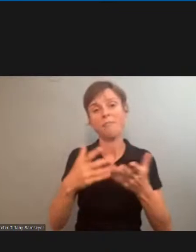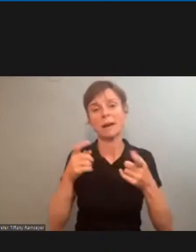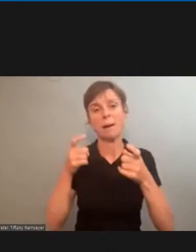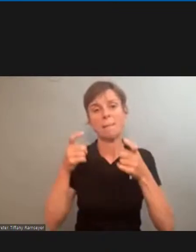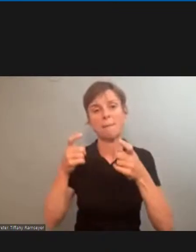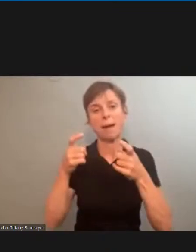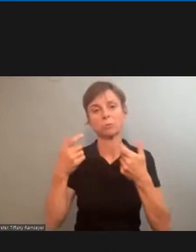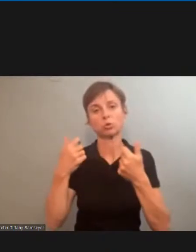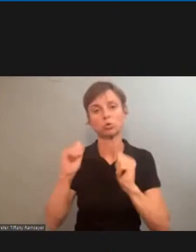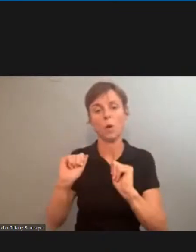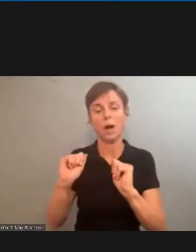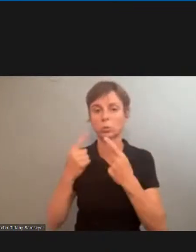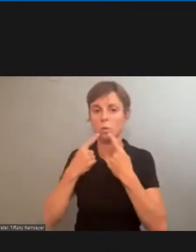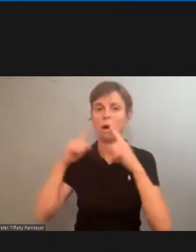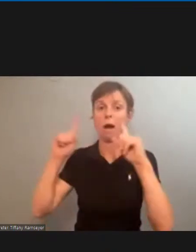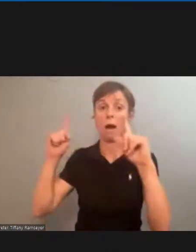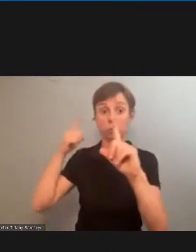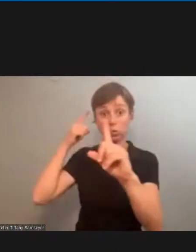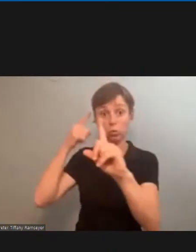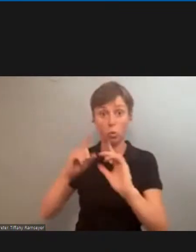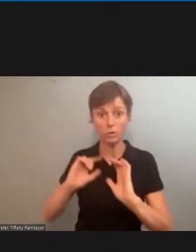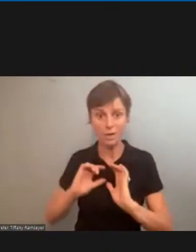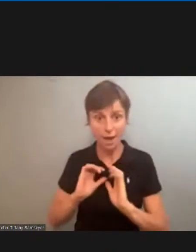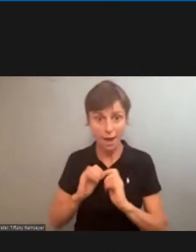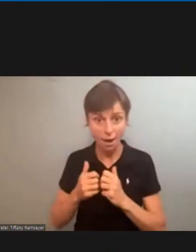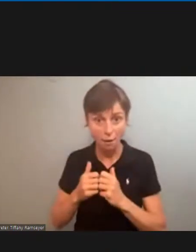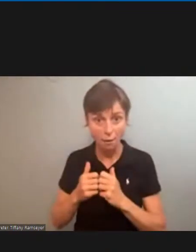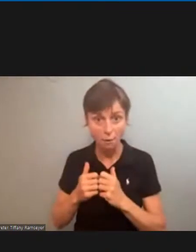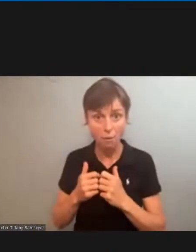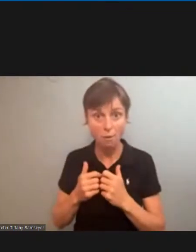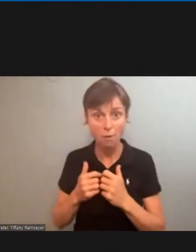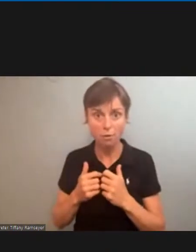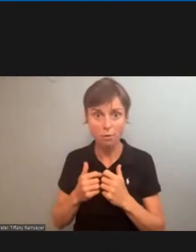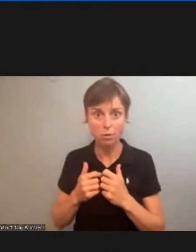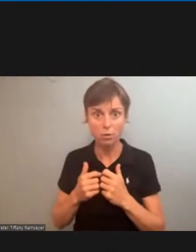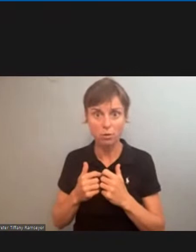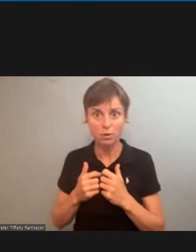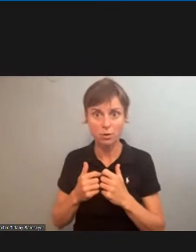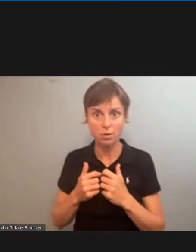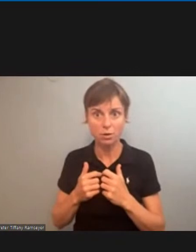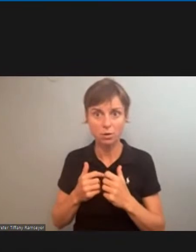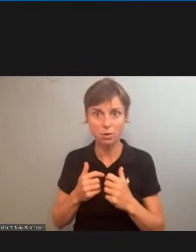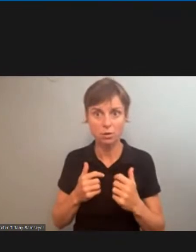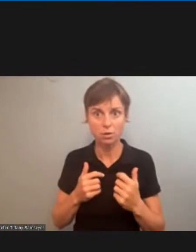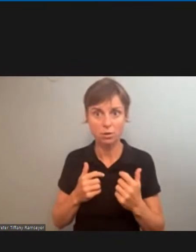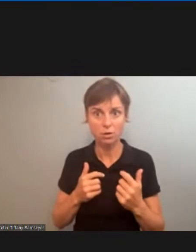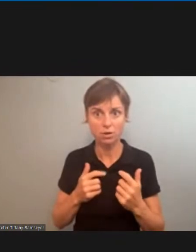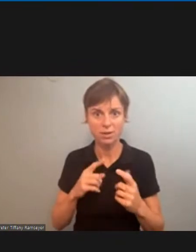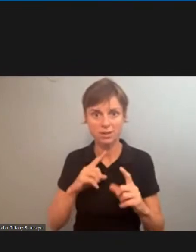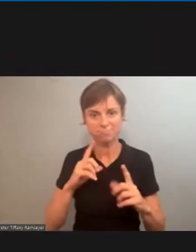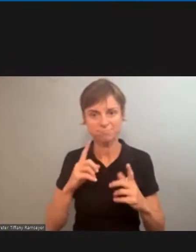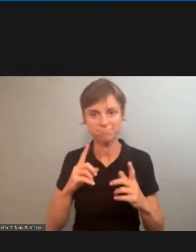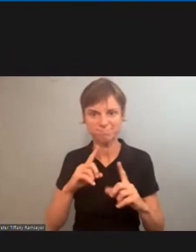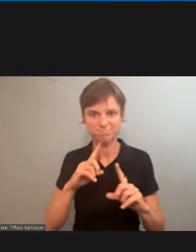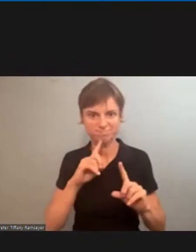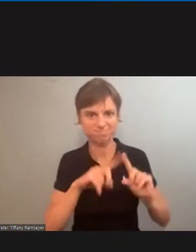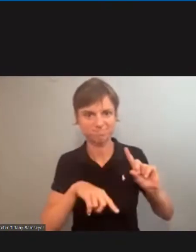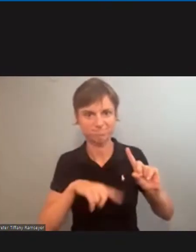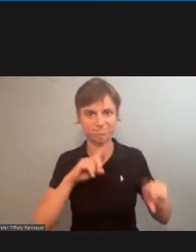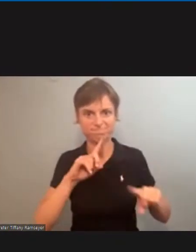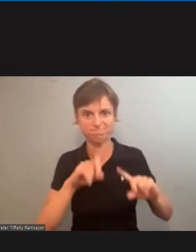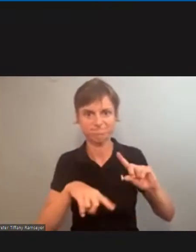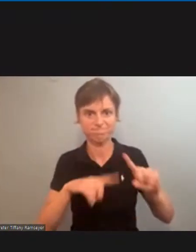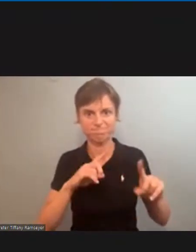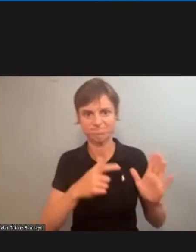goals by making concessions or demanding concessions from